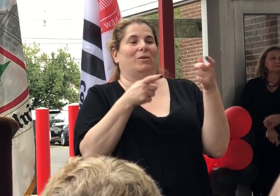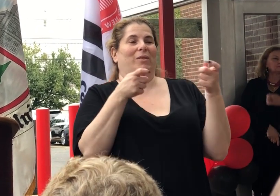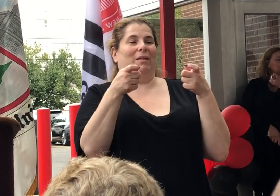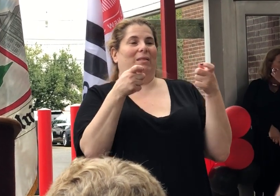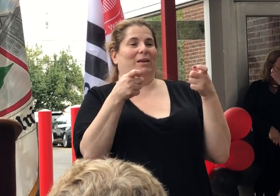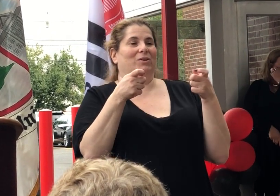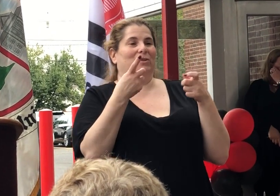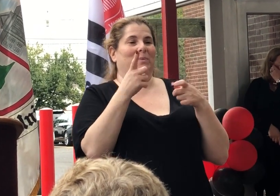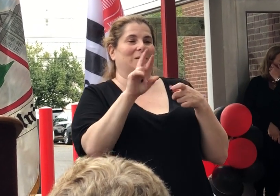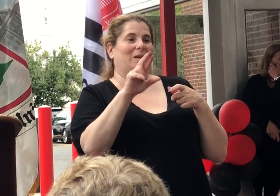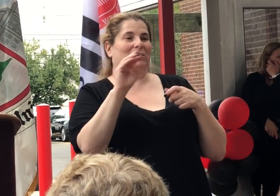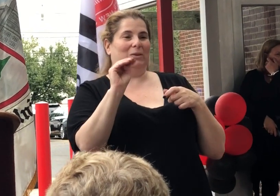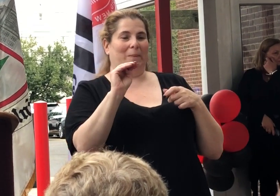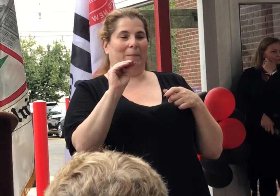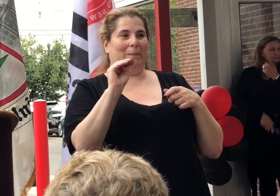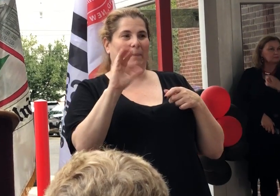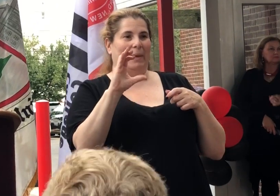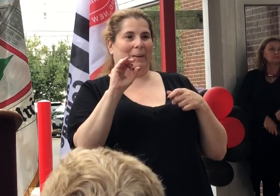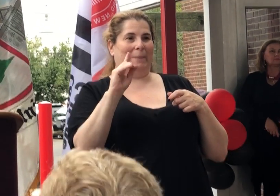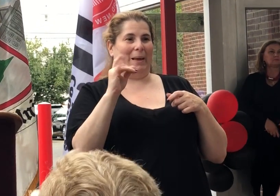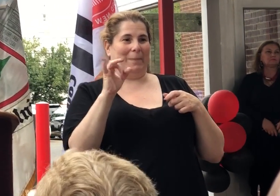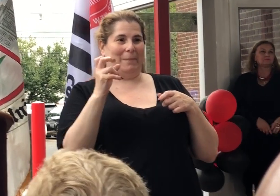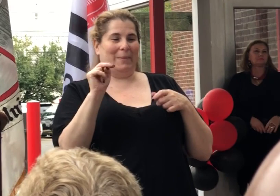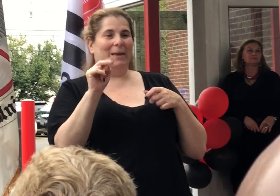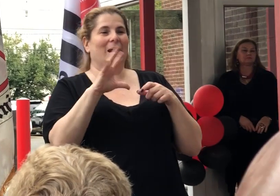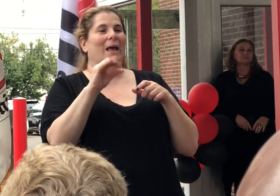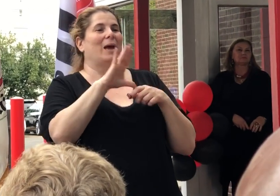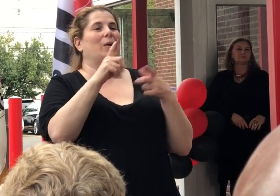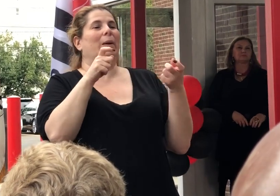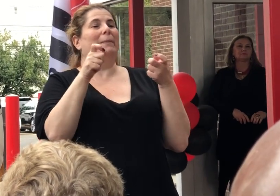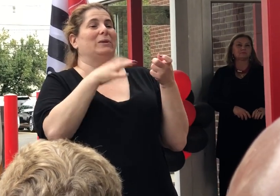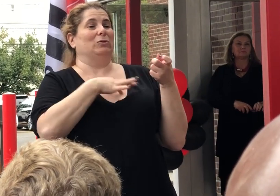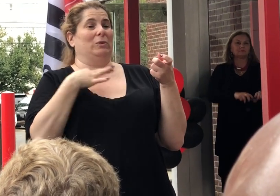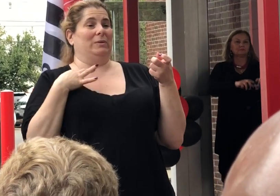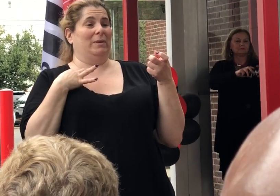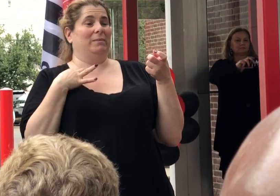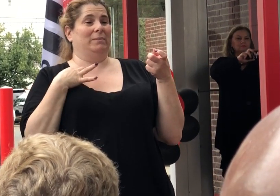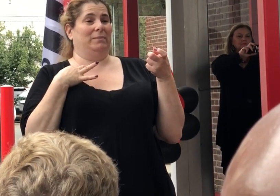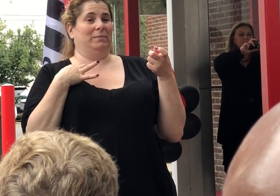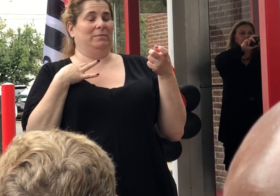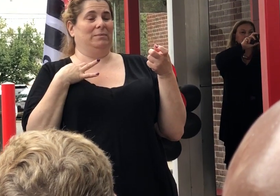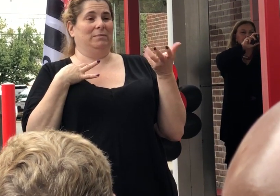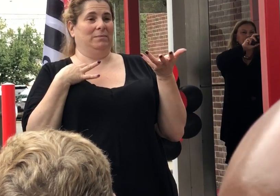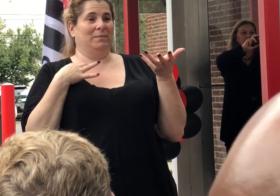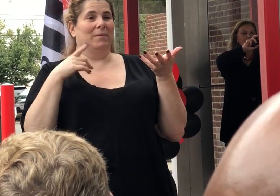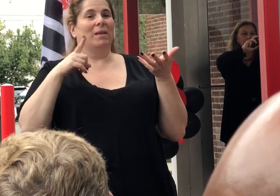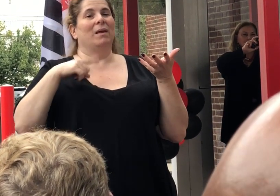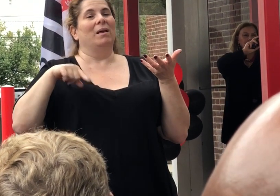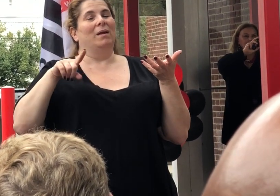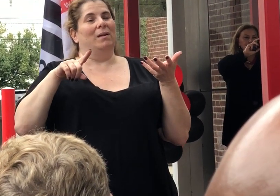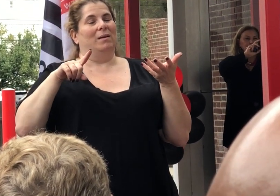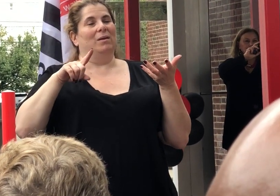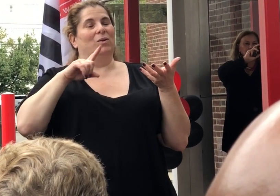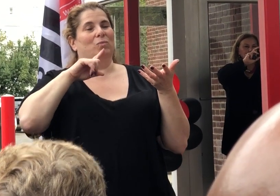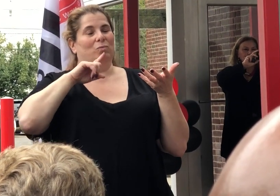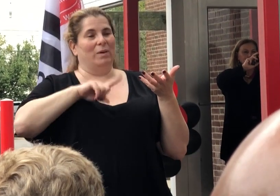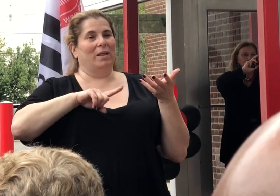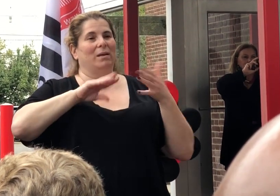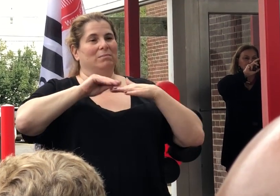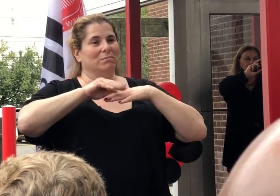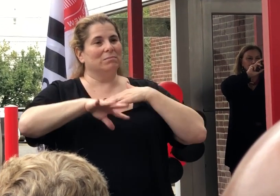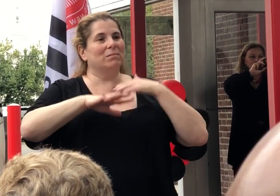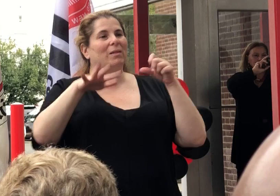and her administrative staff is bringing the entire